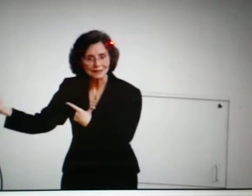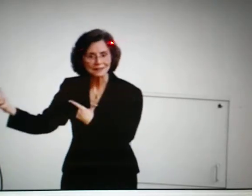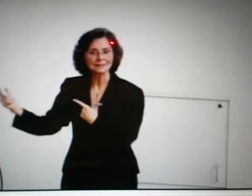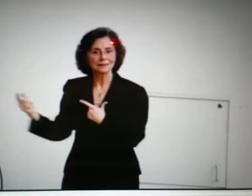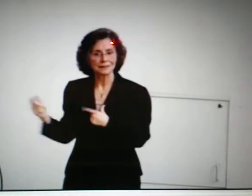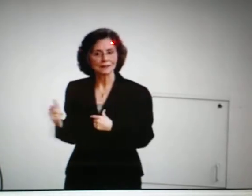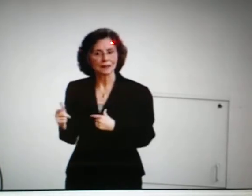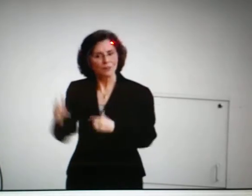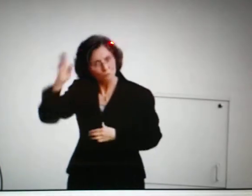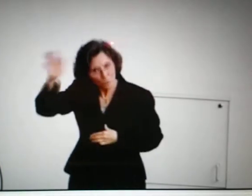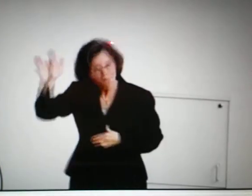of sign languages.